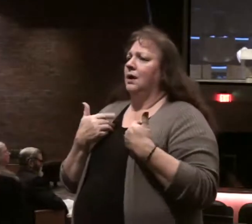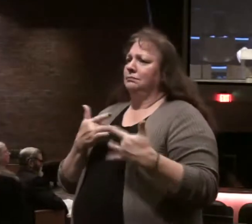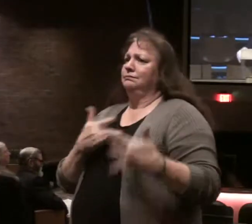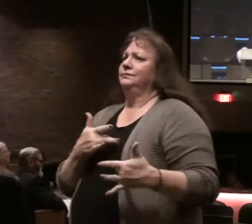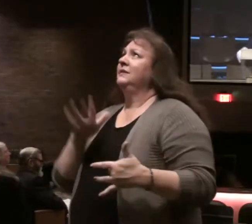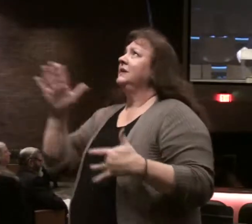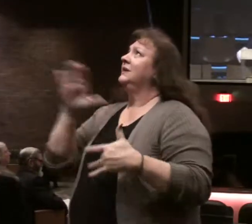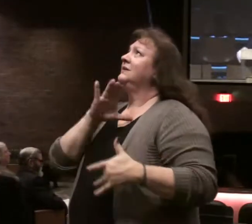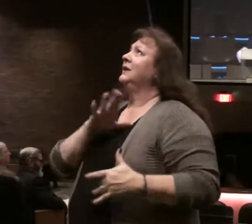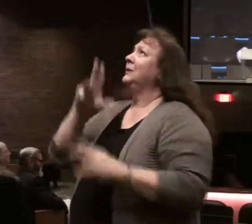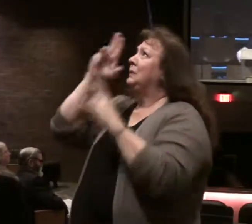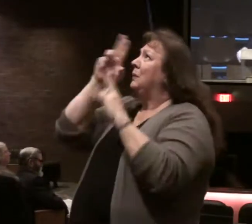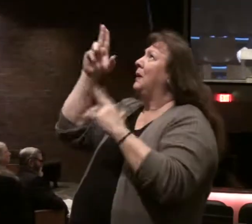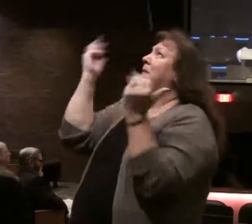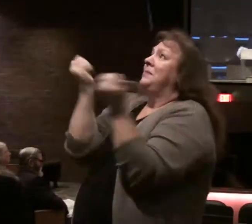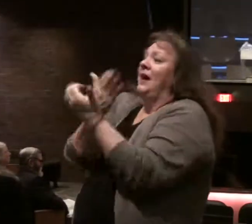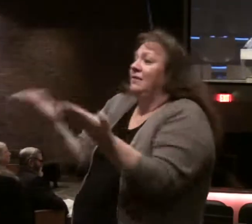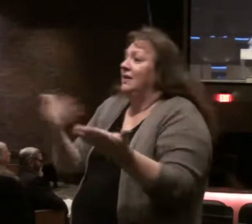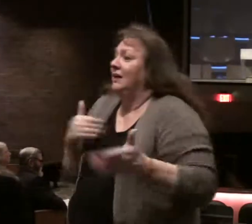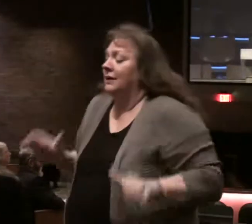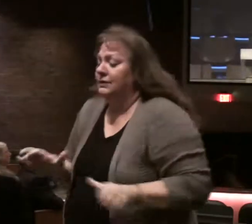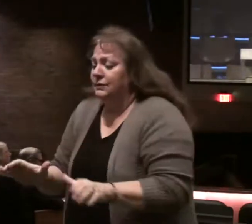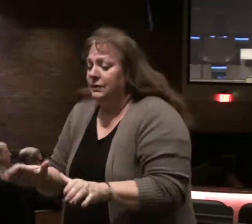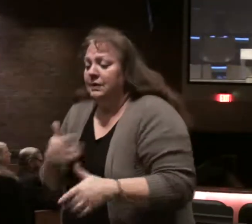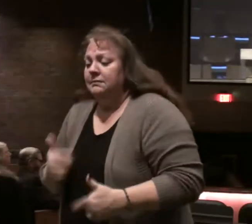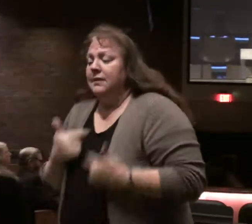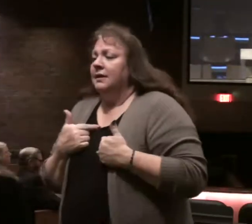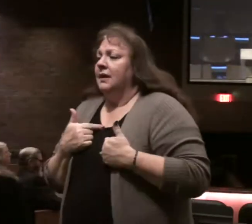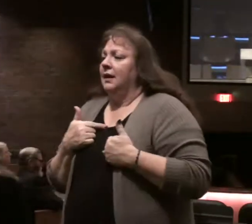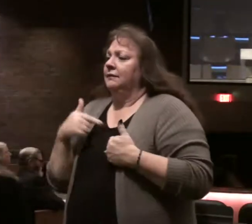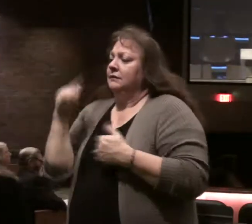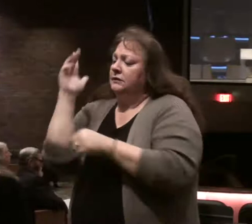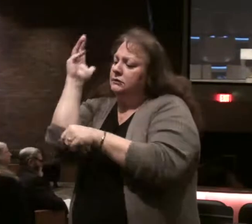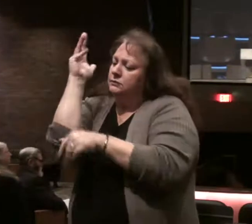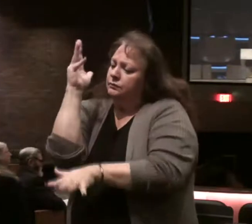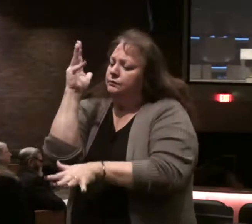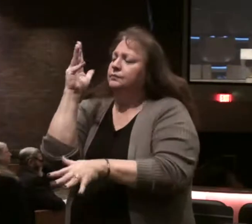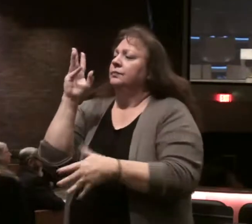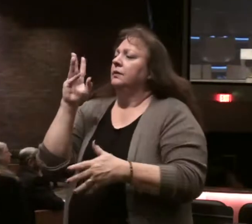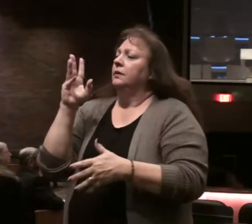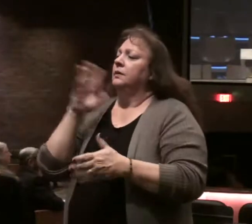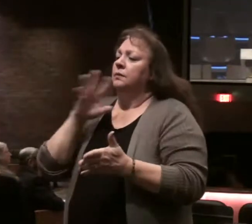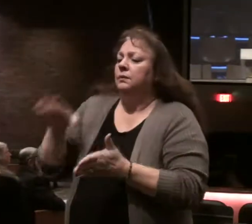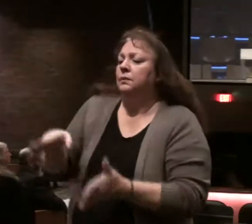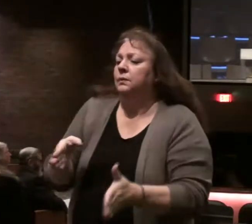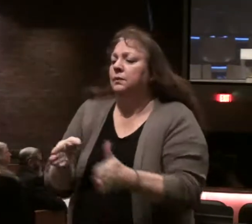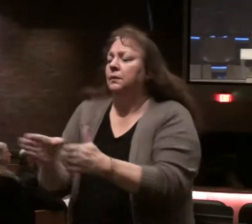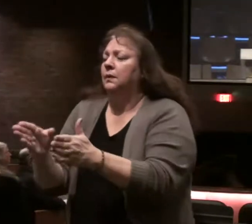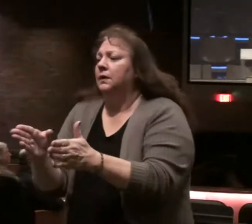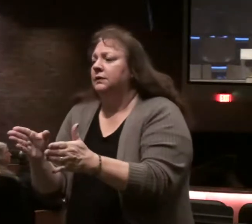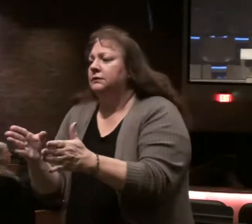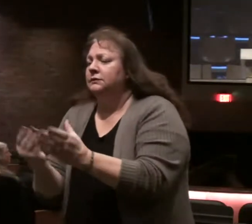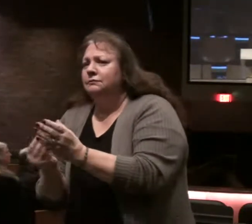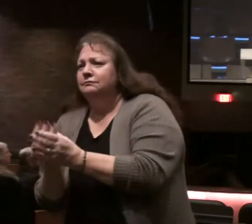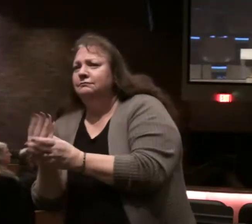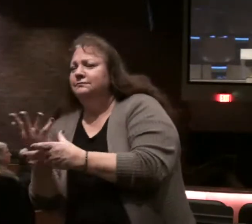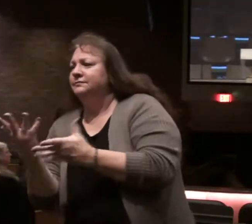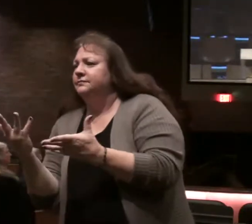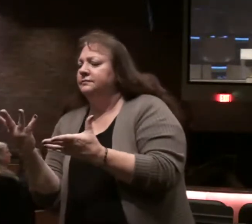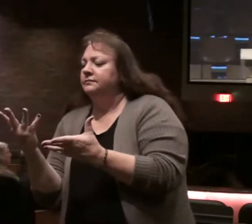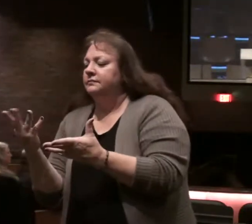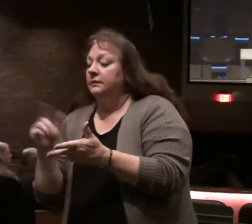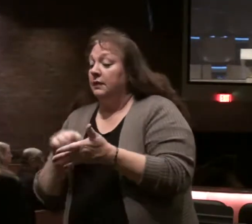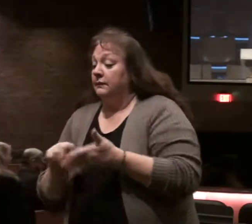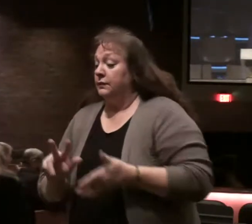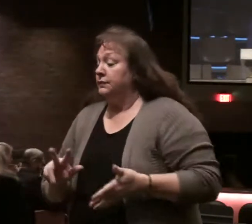productive to honor Him in every way. Our lives have to be planted in the word of God with the tree planted by the stream of water. In verse